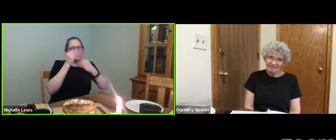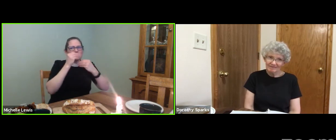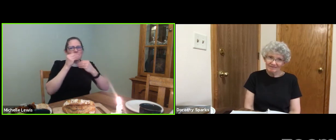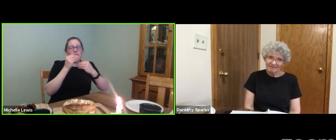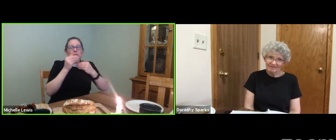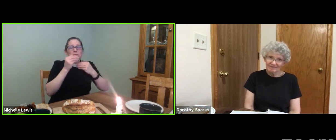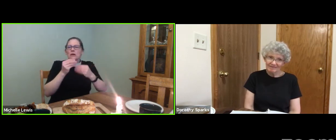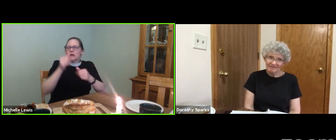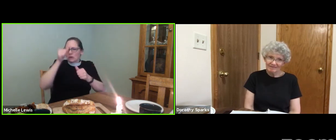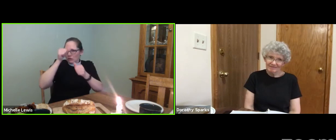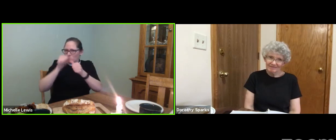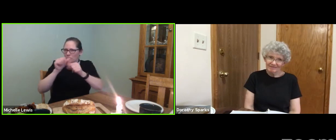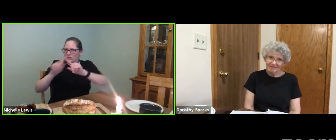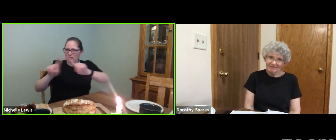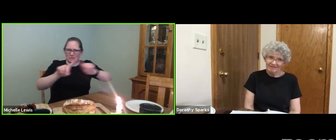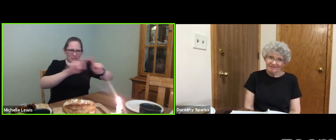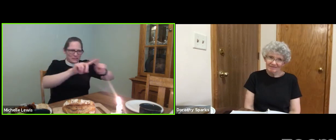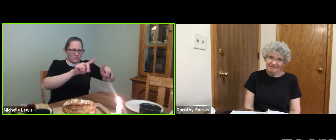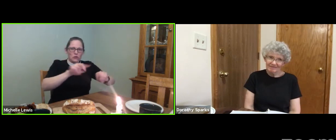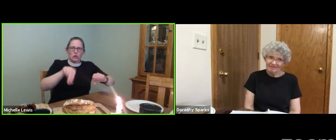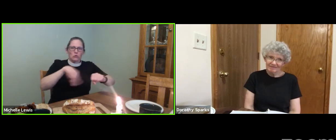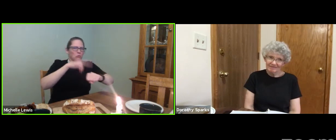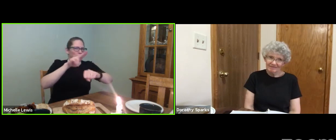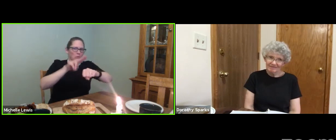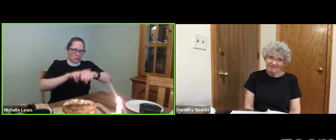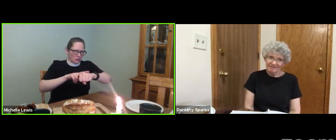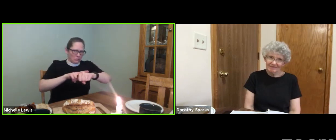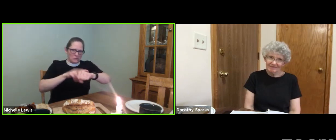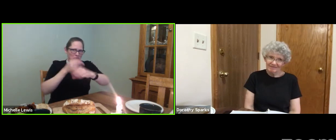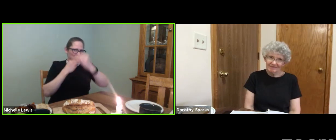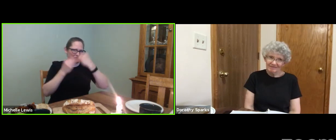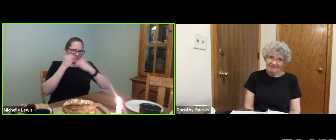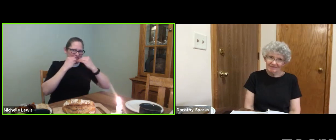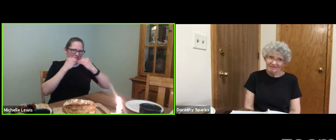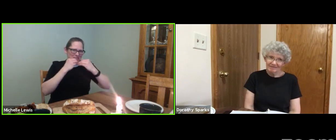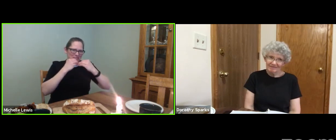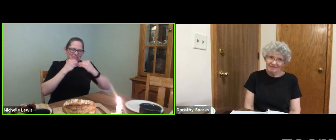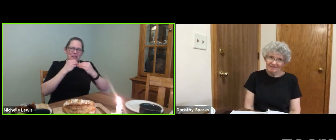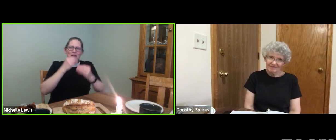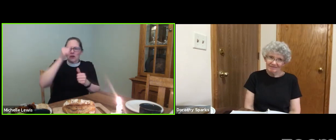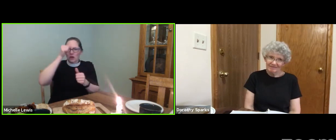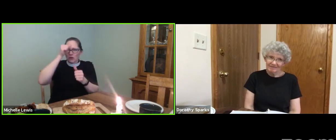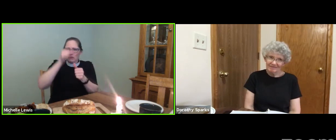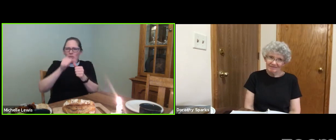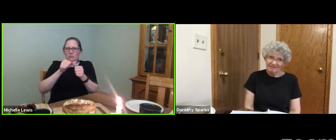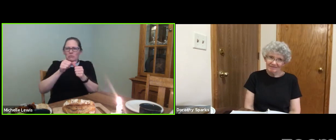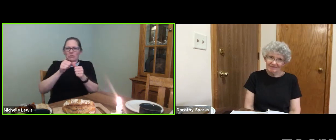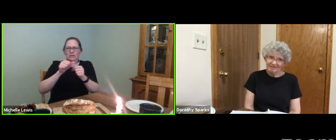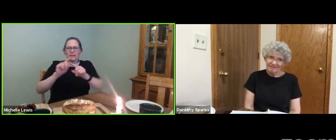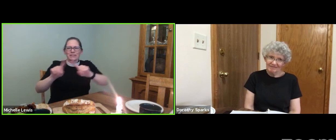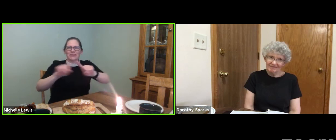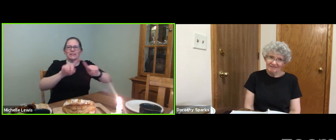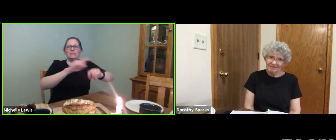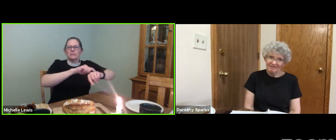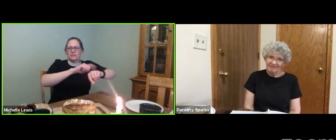special meals? Different normal meals? Remember different times